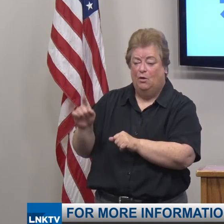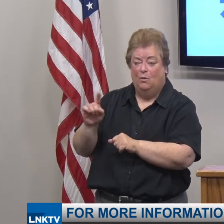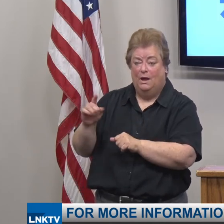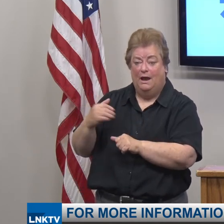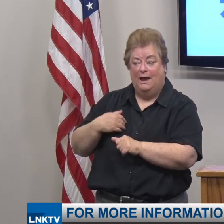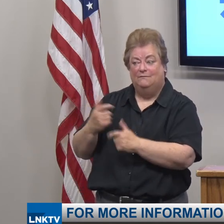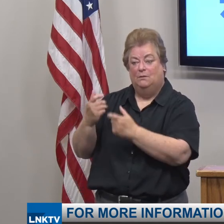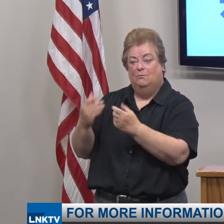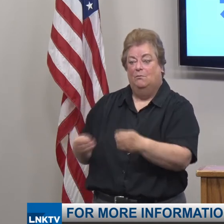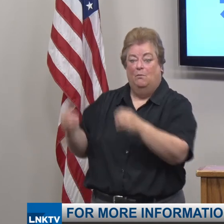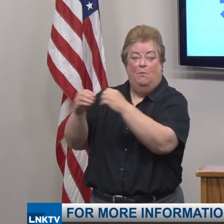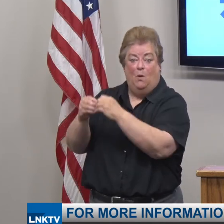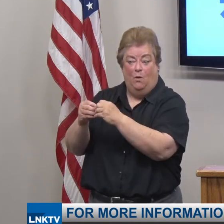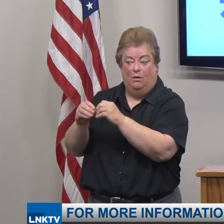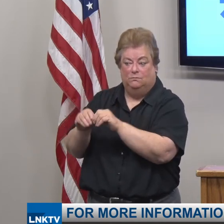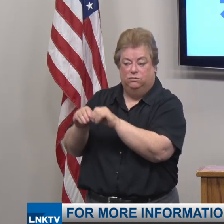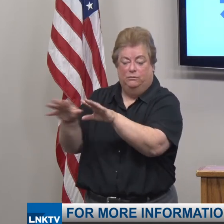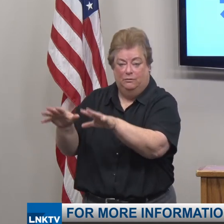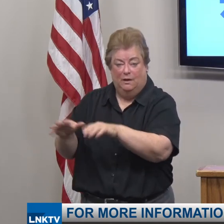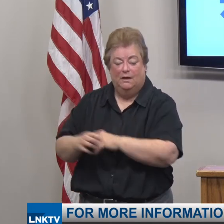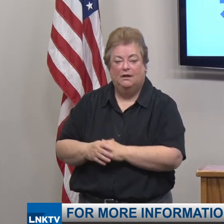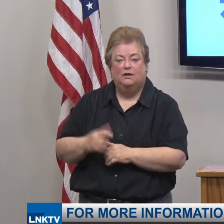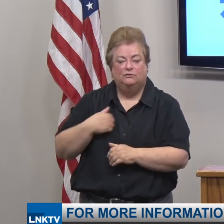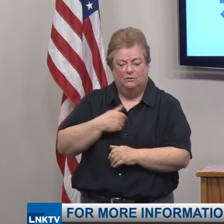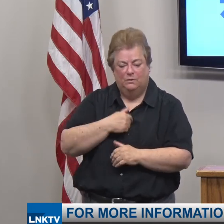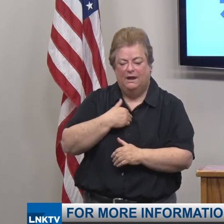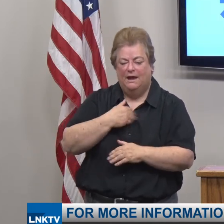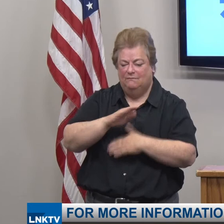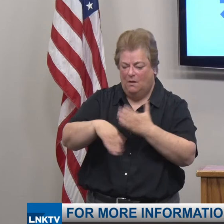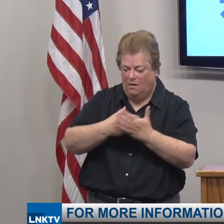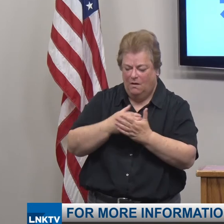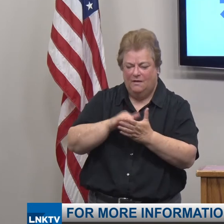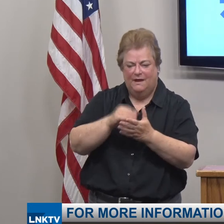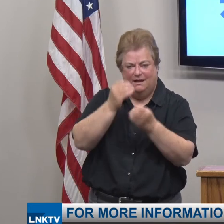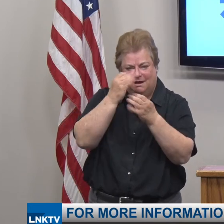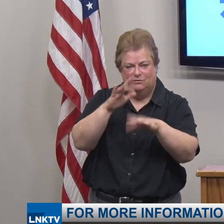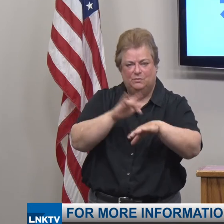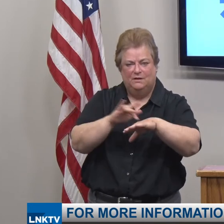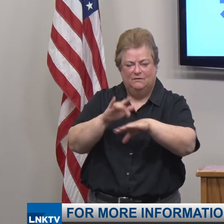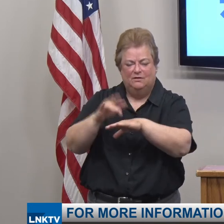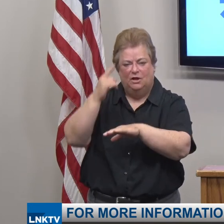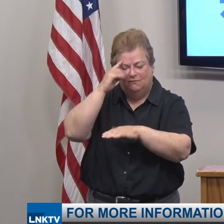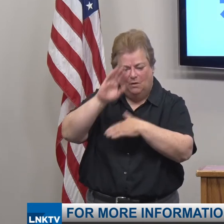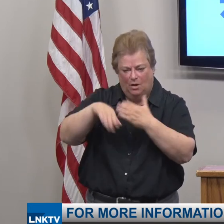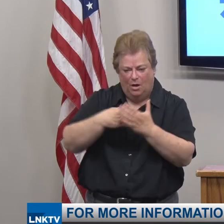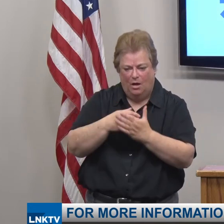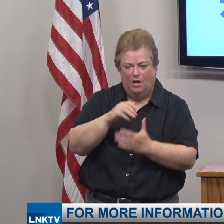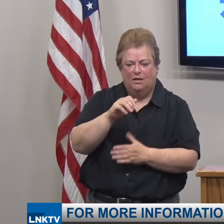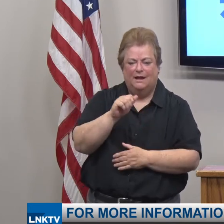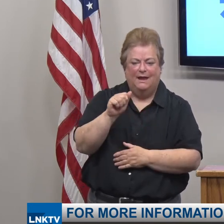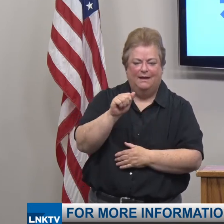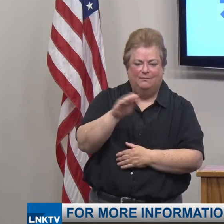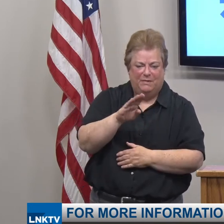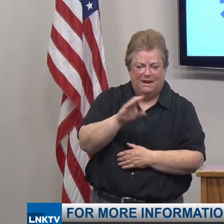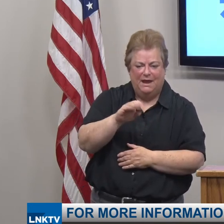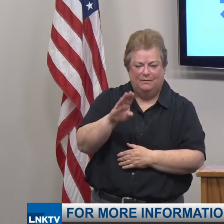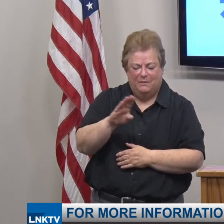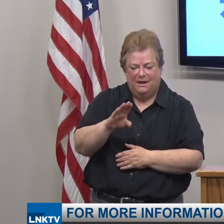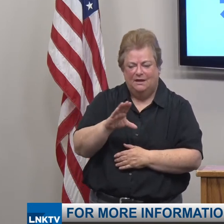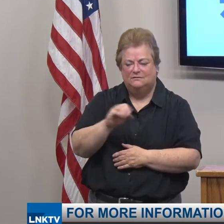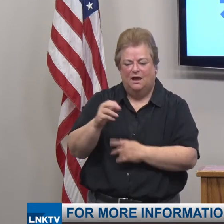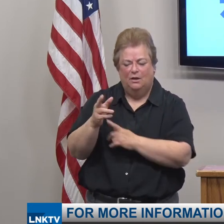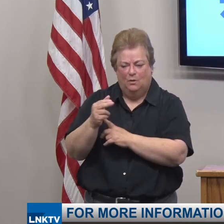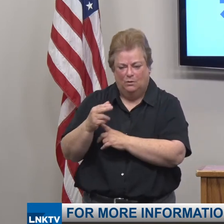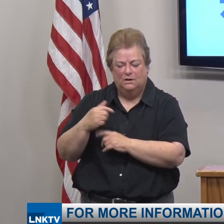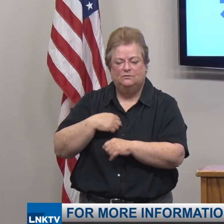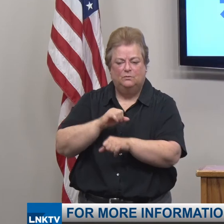larger outbreak. So yes, we have all that information available to our Airbnbs and to our hotels, and